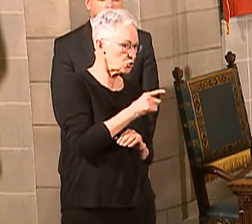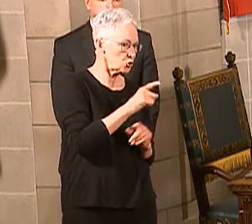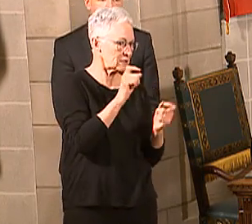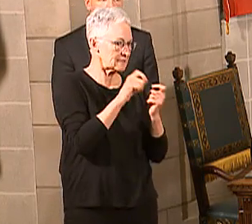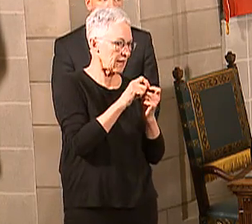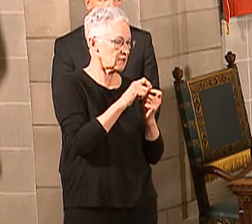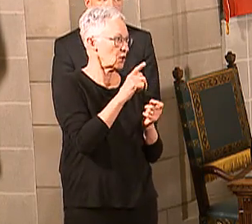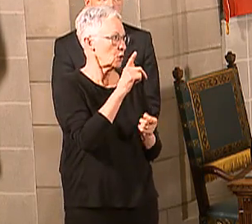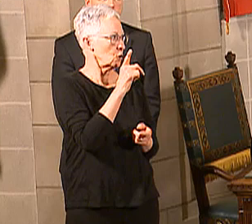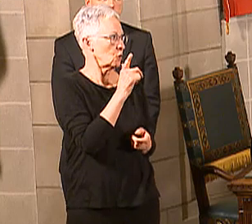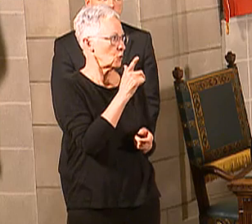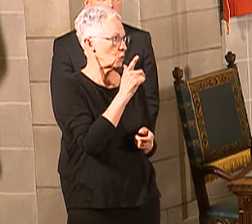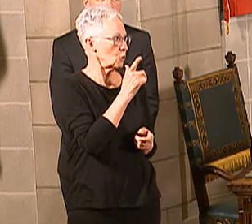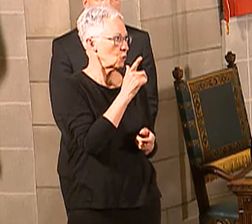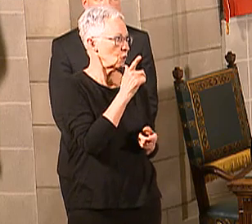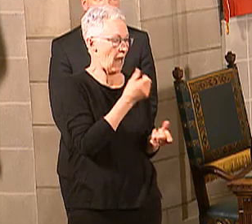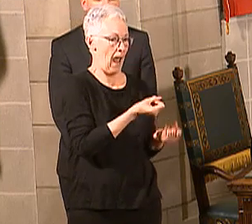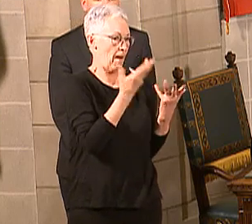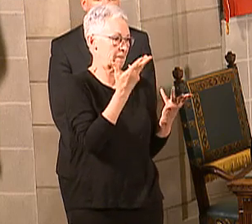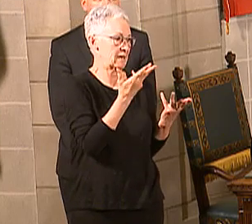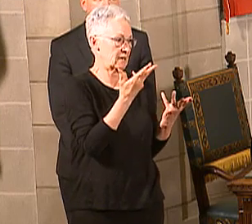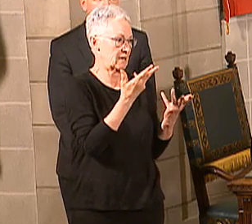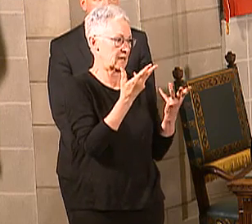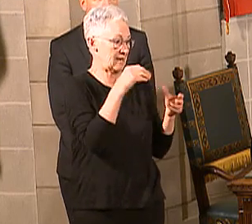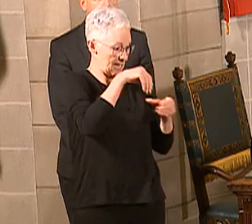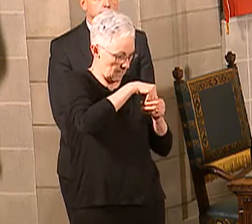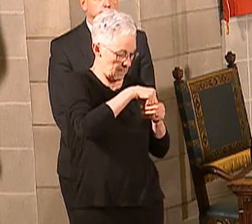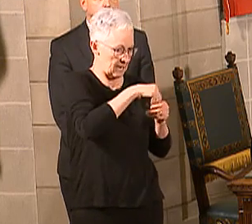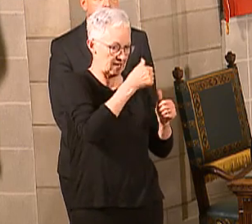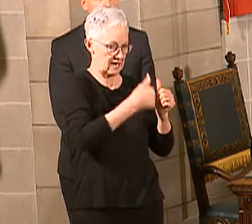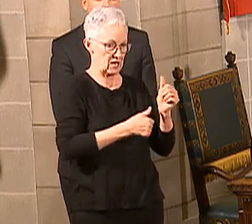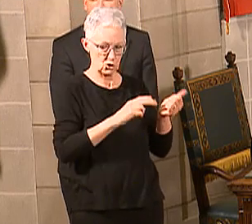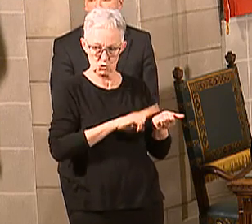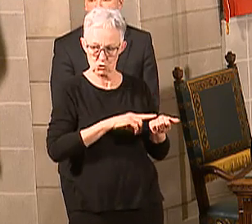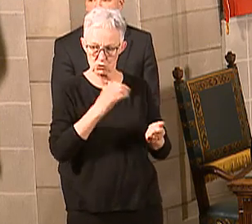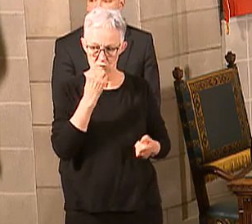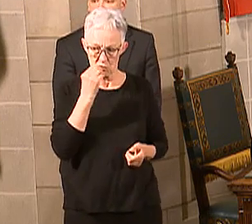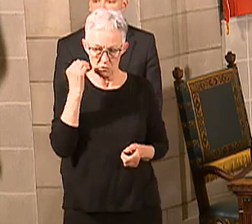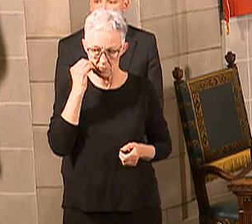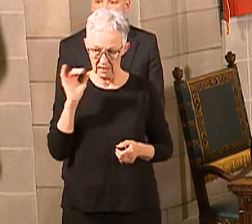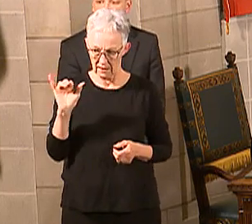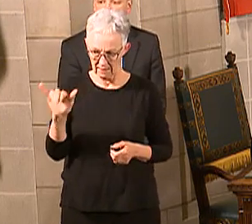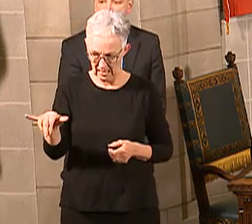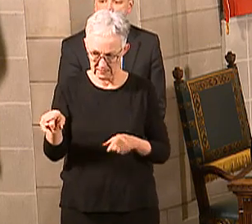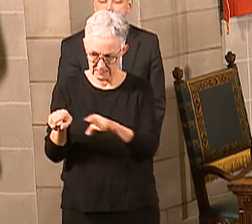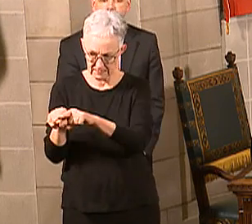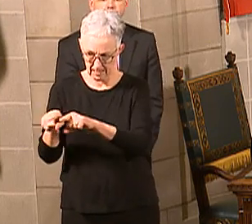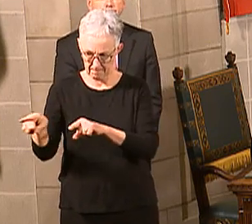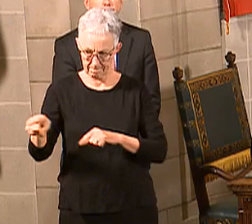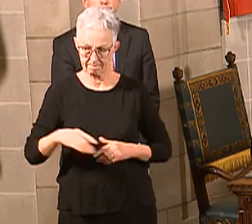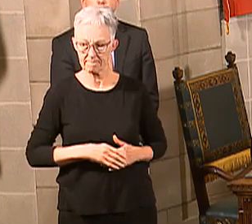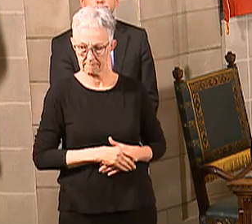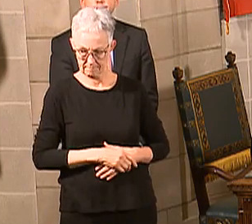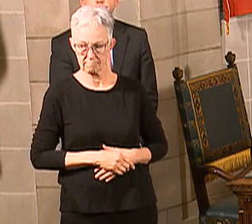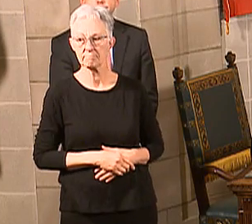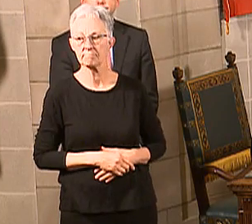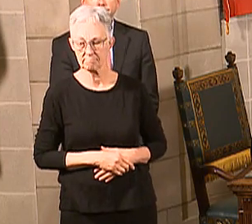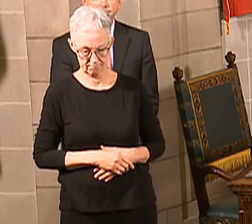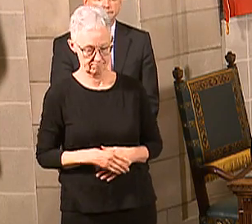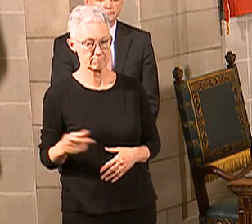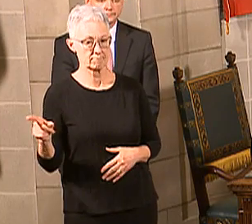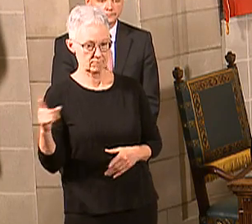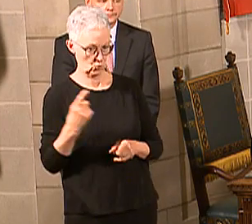from a facility perspective, there's four that I'm aware of. And I don't think that that changed... Dr. Antone, does that still seem accurate? Four facilities.